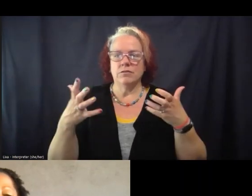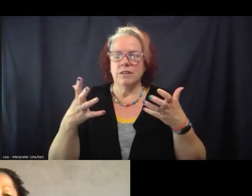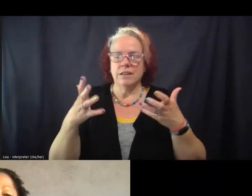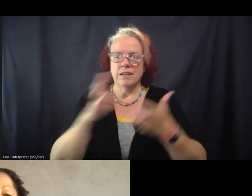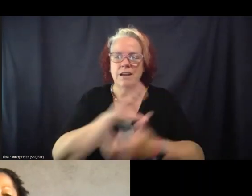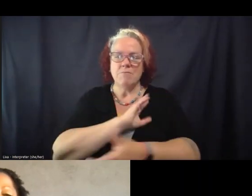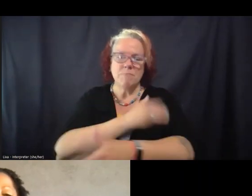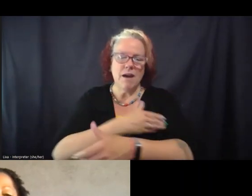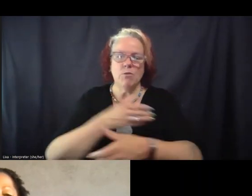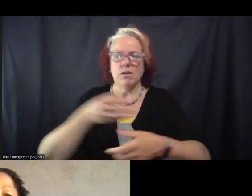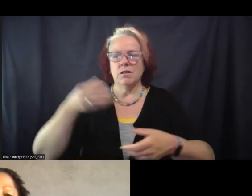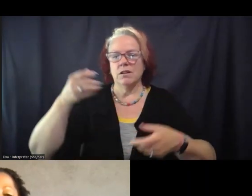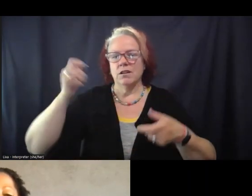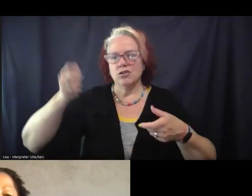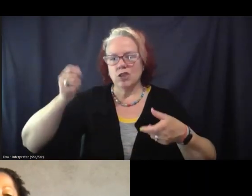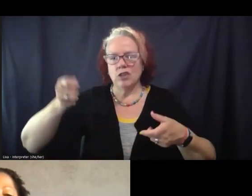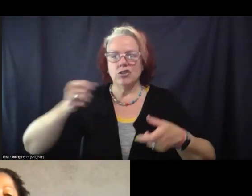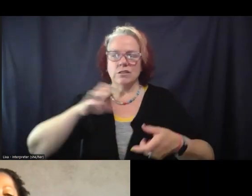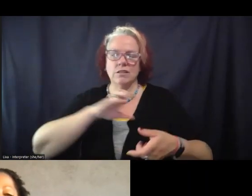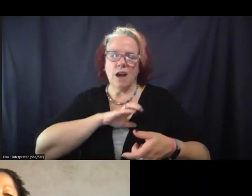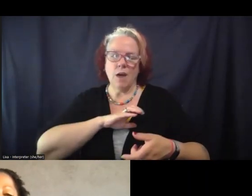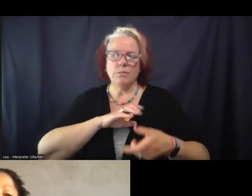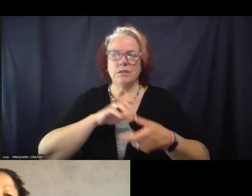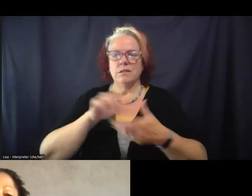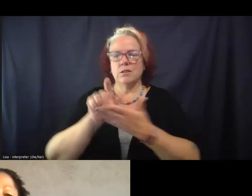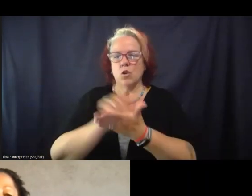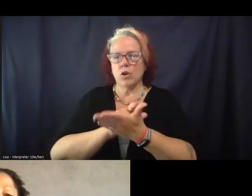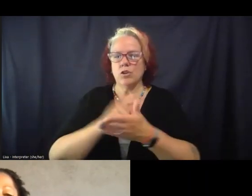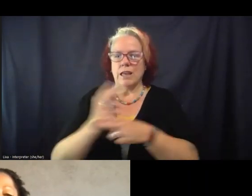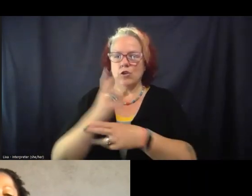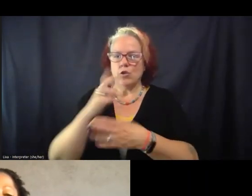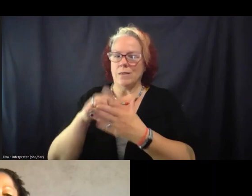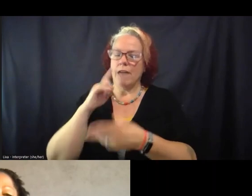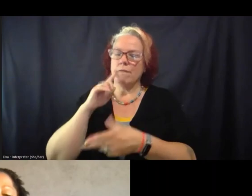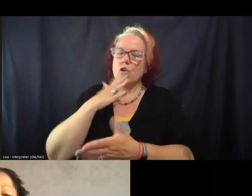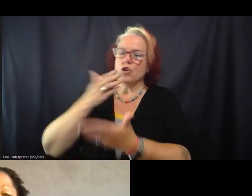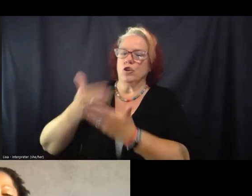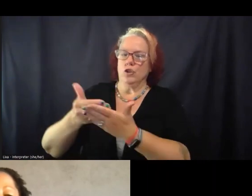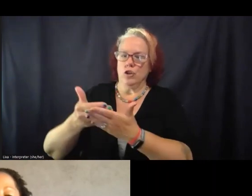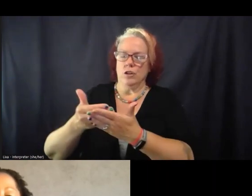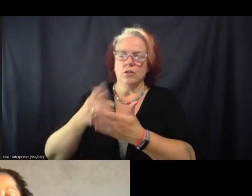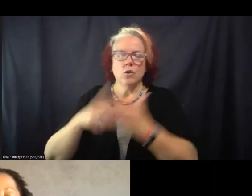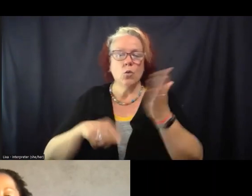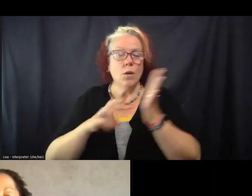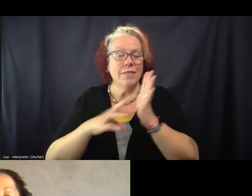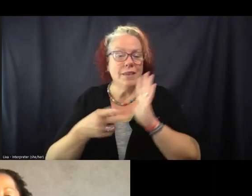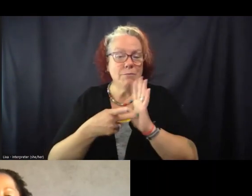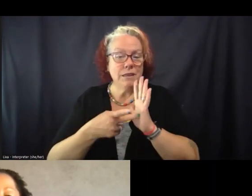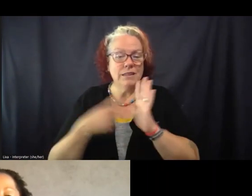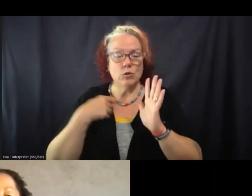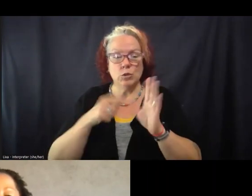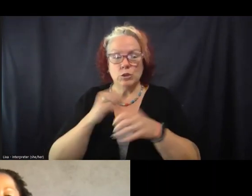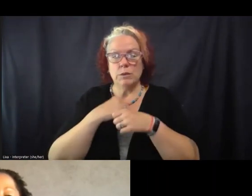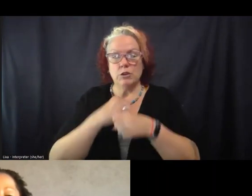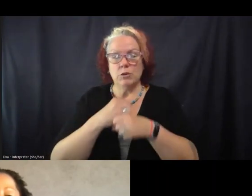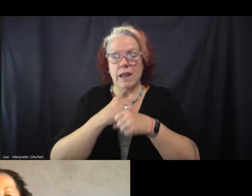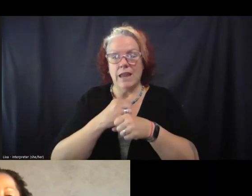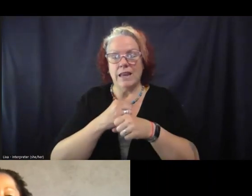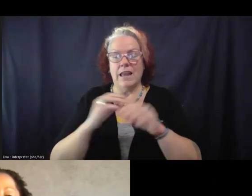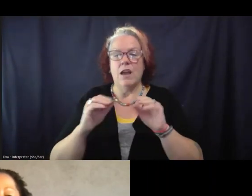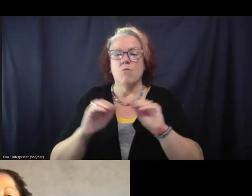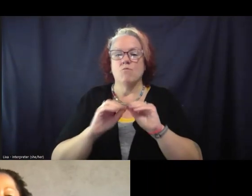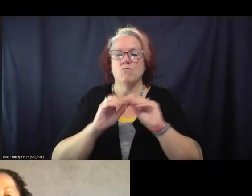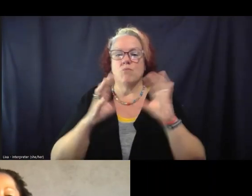judges, cops, prosecutors, and use that for good. And so I think what that means is that as much as possible, we should be creating bright line rules